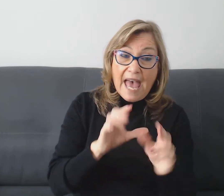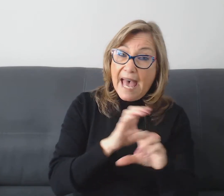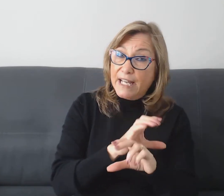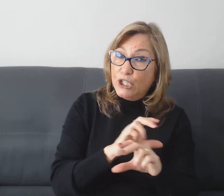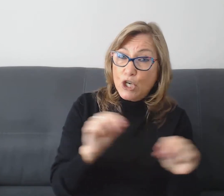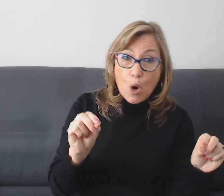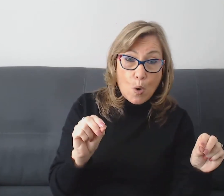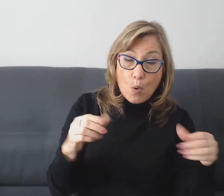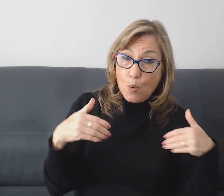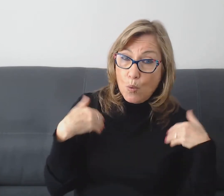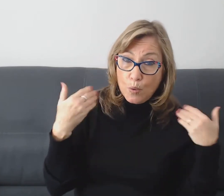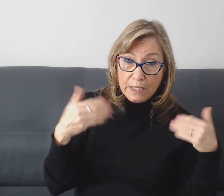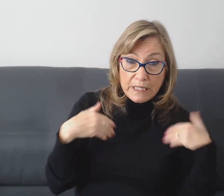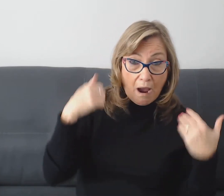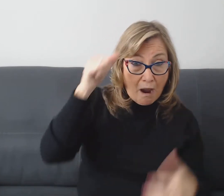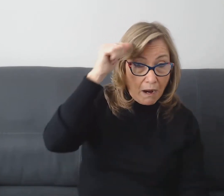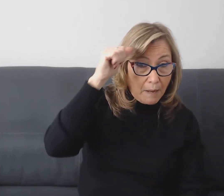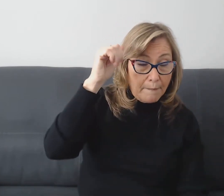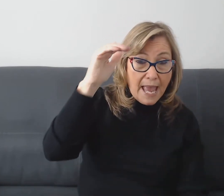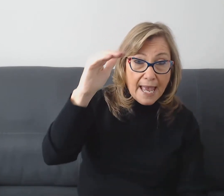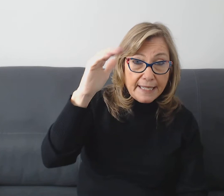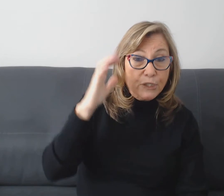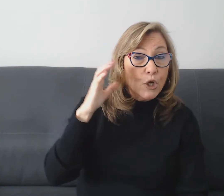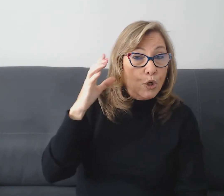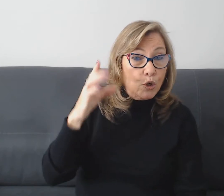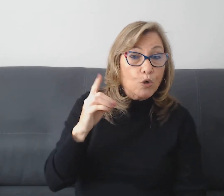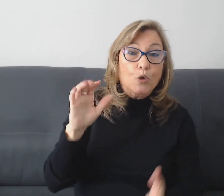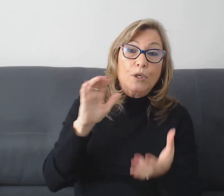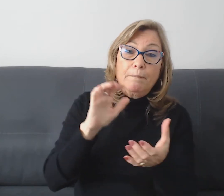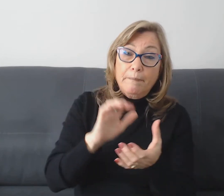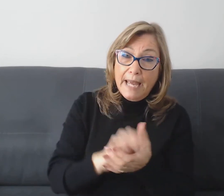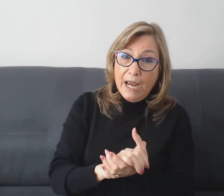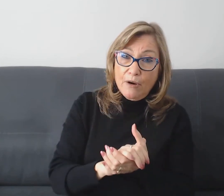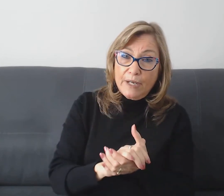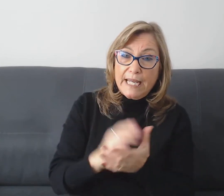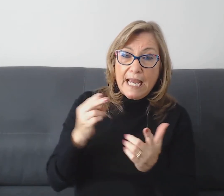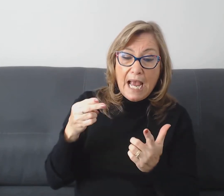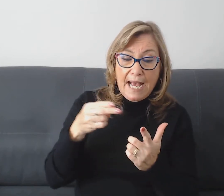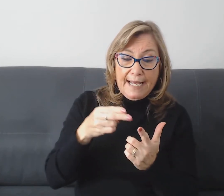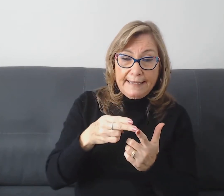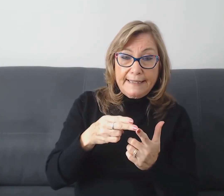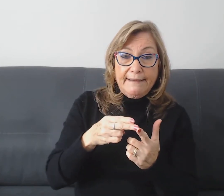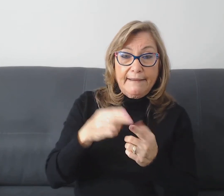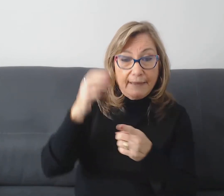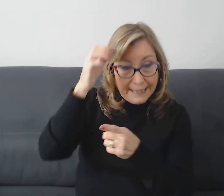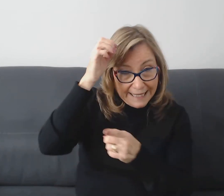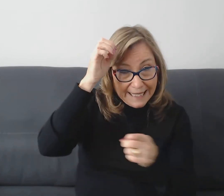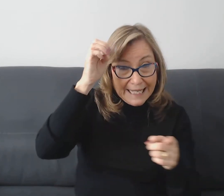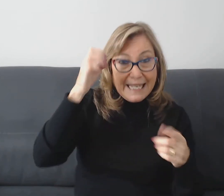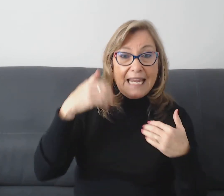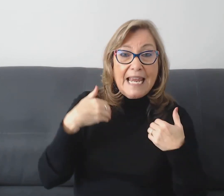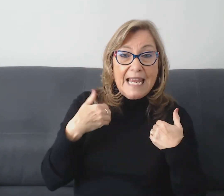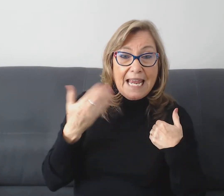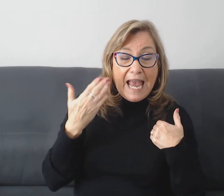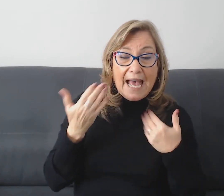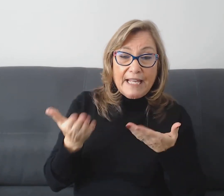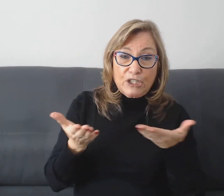man could marry until he had served a specific